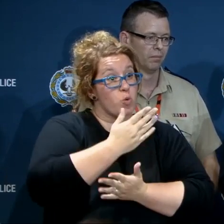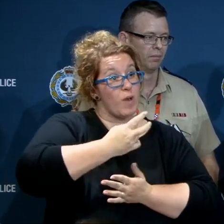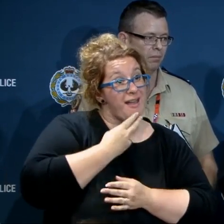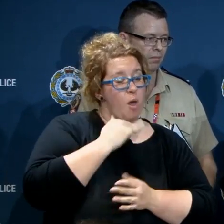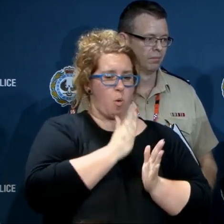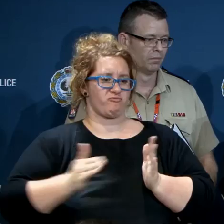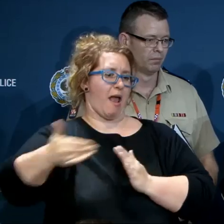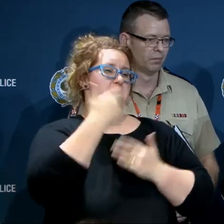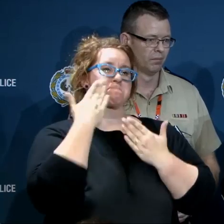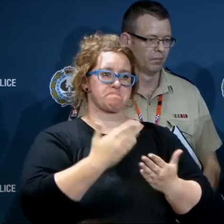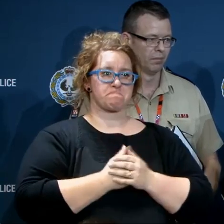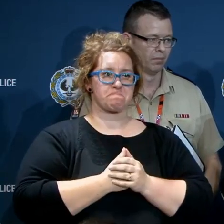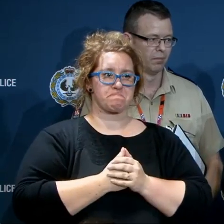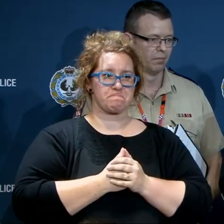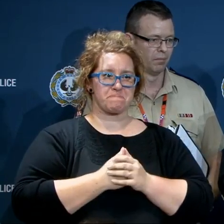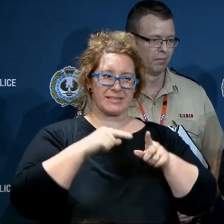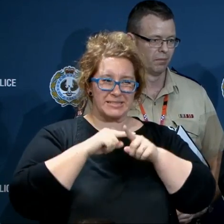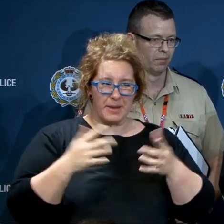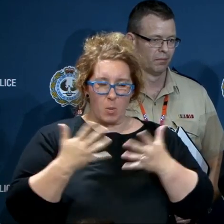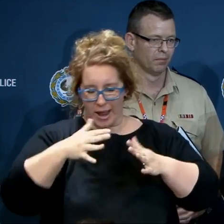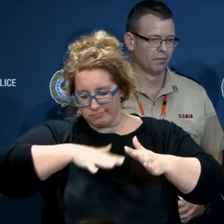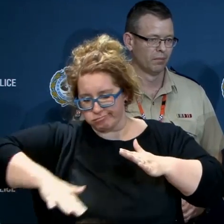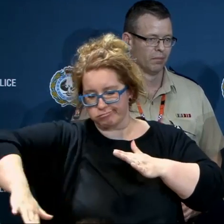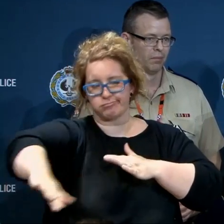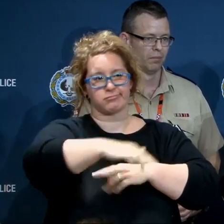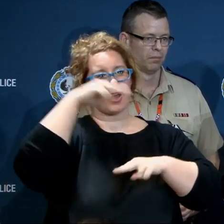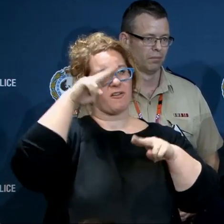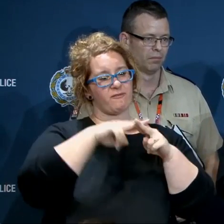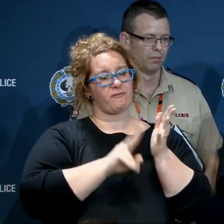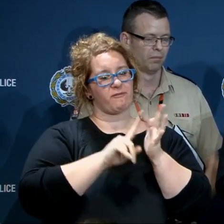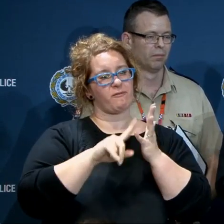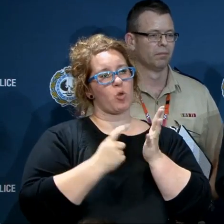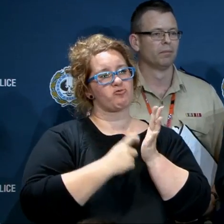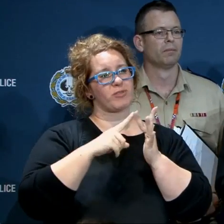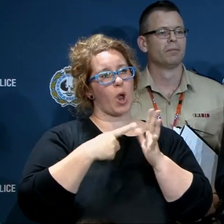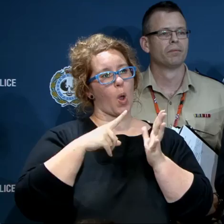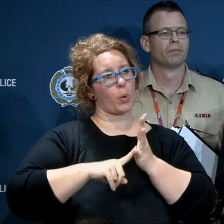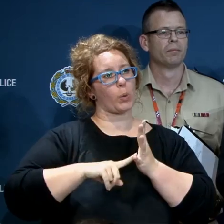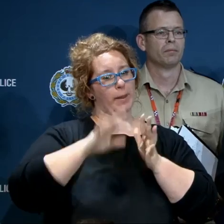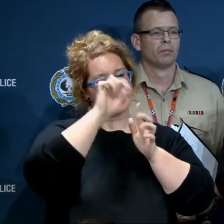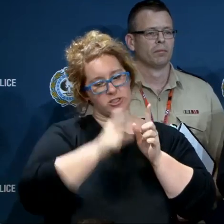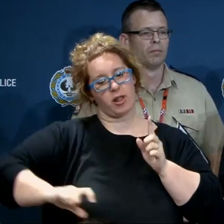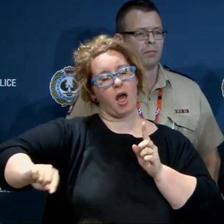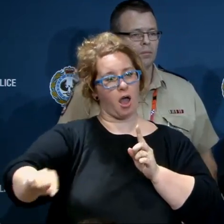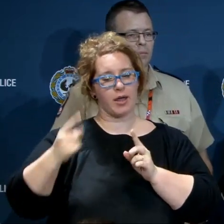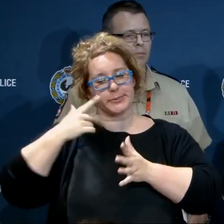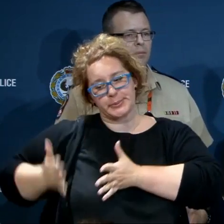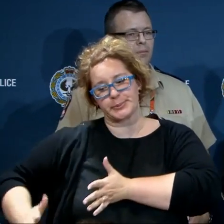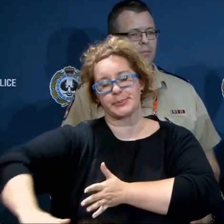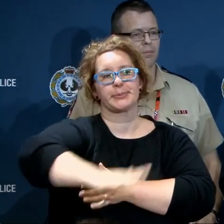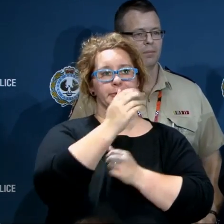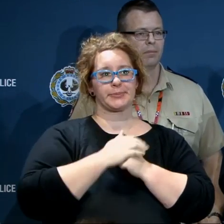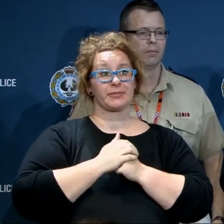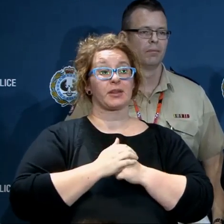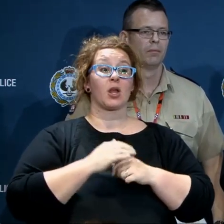into the right position so tracking down across the the bottom of the Fleurya Peninsula we're probably looking winds beginning to increase from say